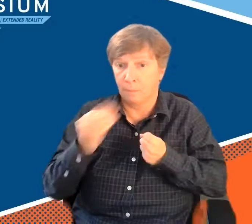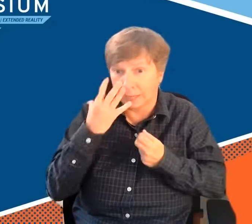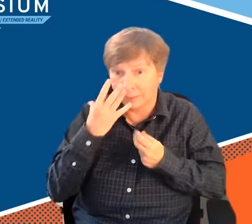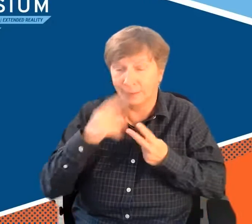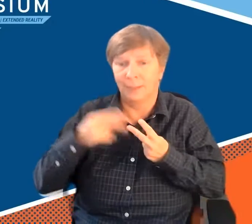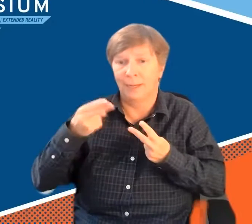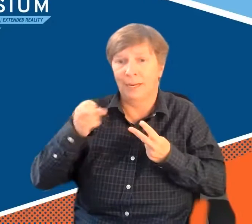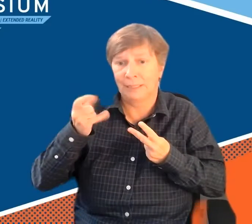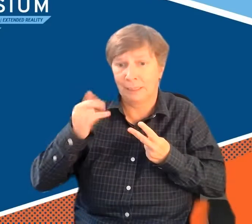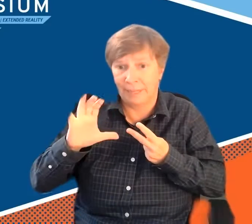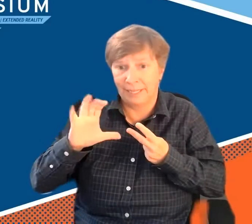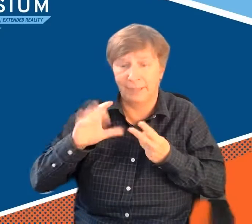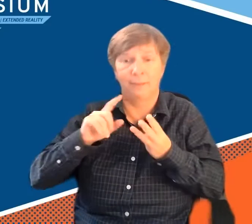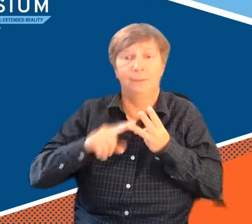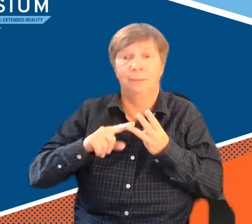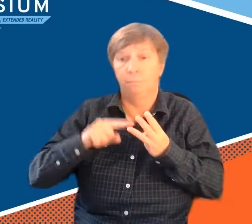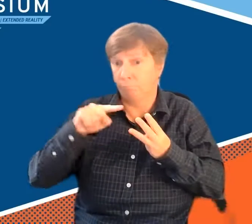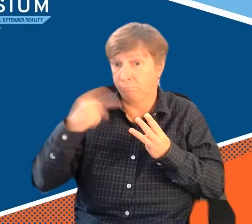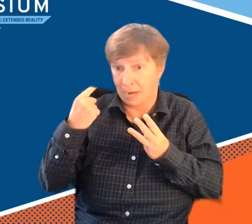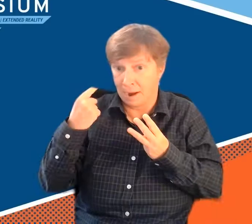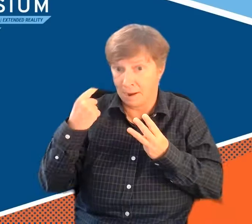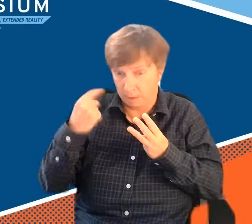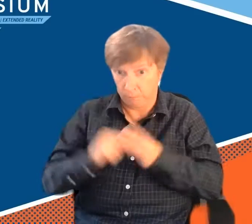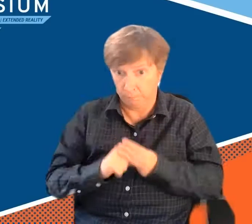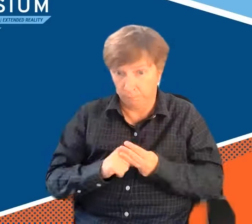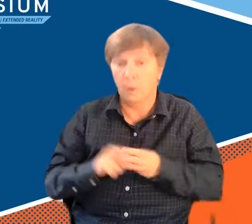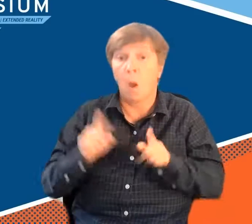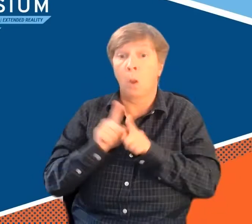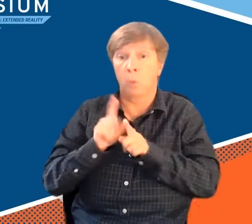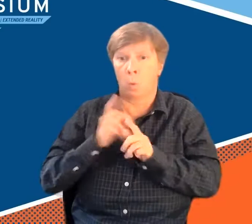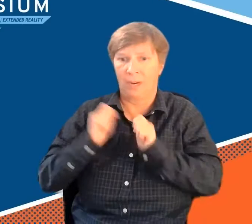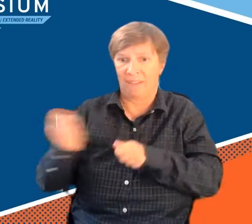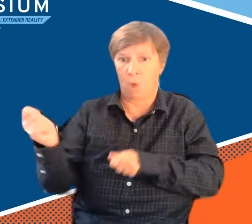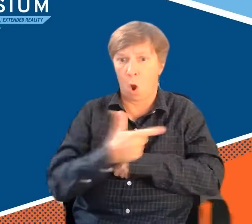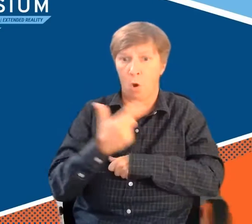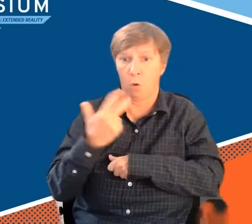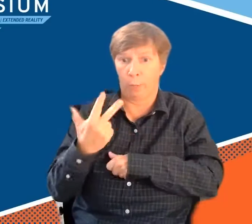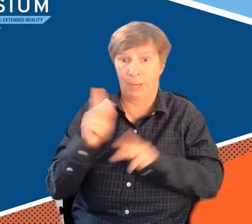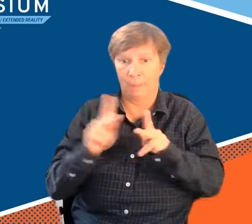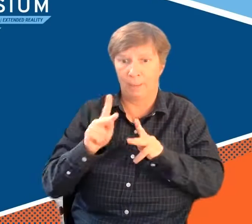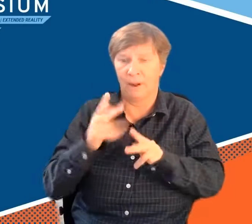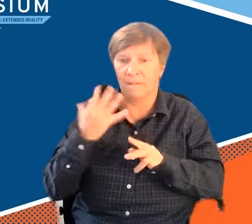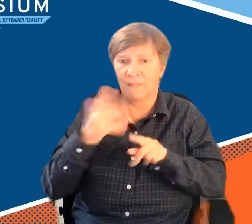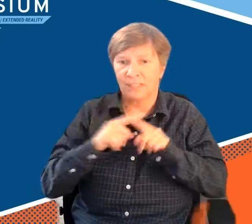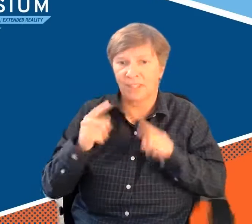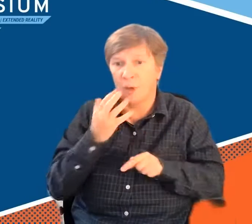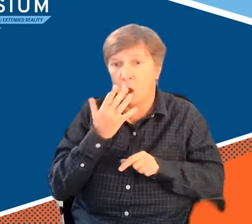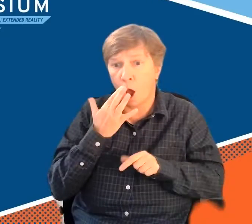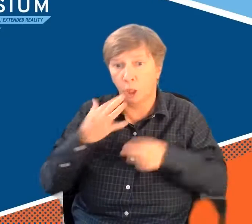project with three different individuals, one person being white, another Hispanic, and another black. We gave